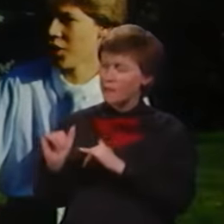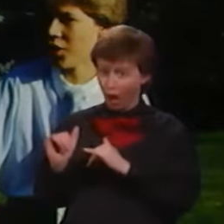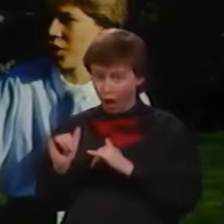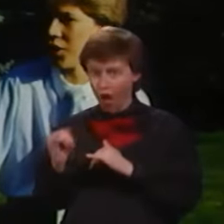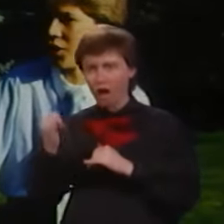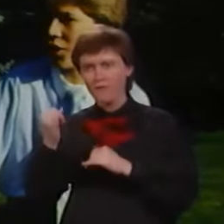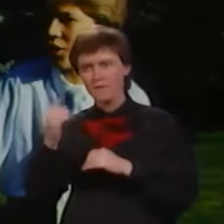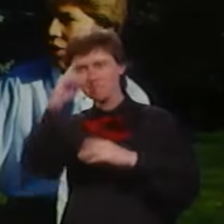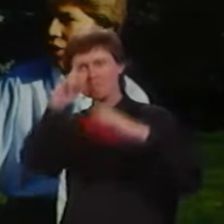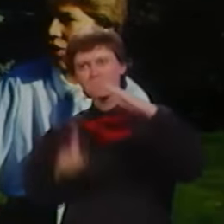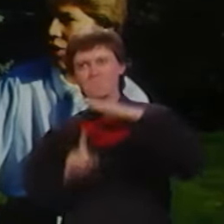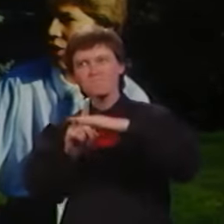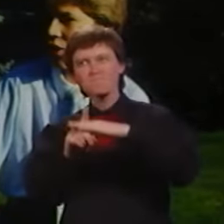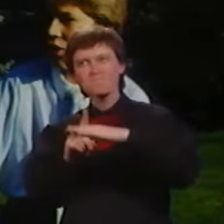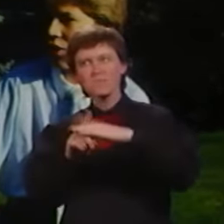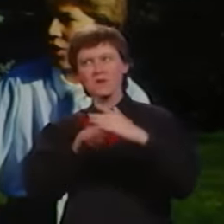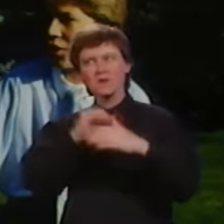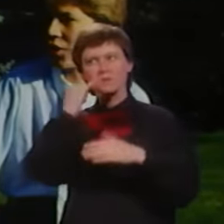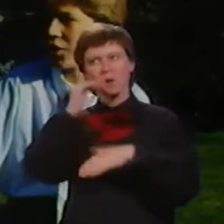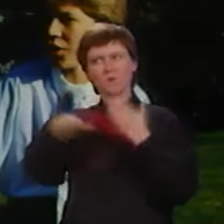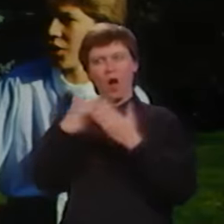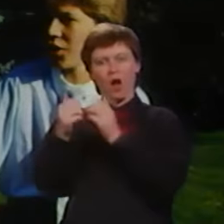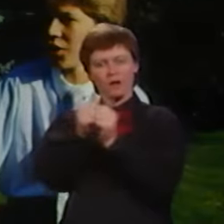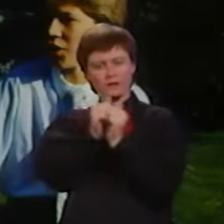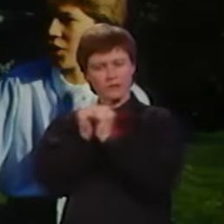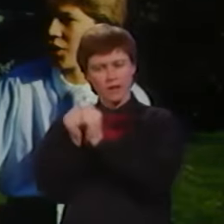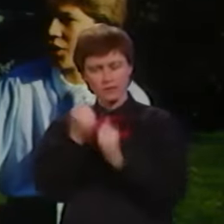What if we all get together this Saturday?